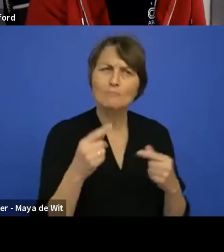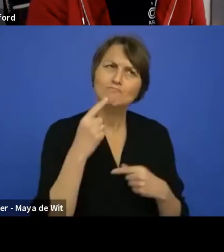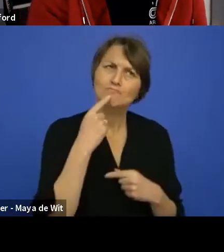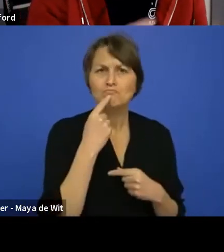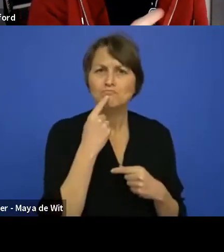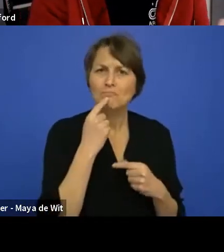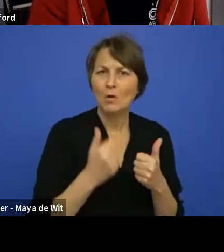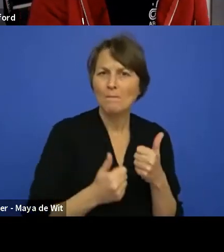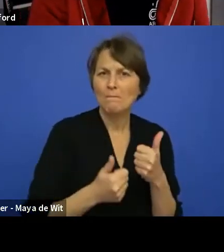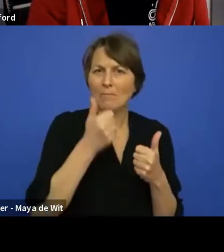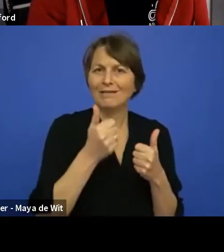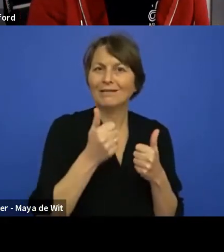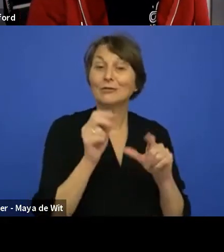on Braco as a framework itself?